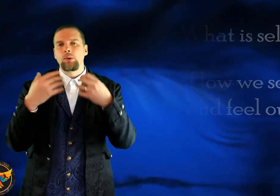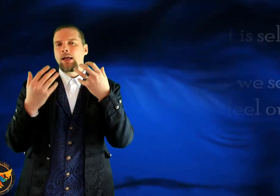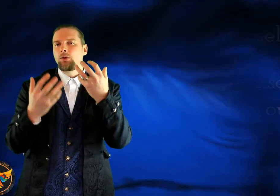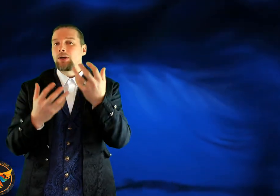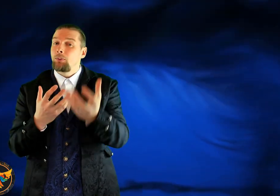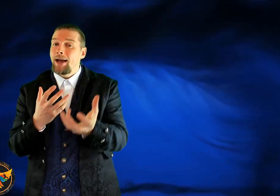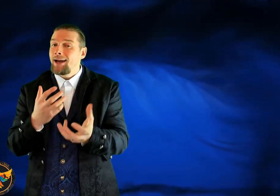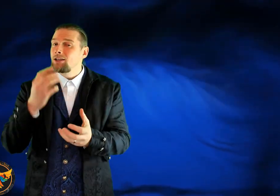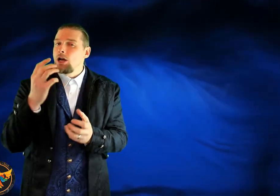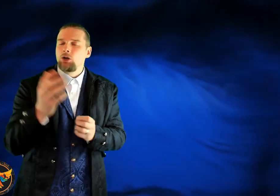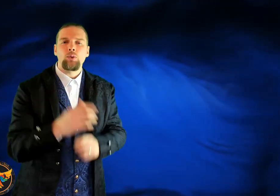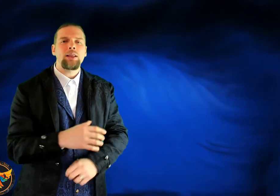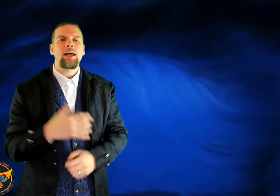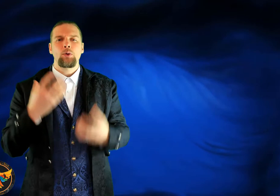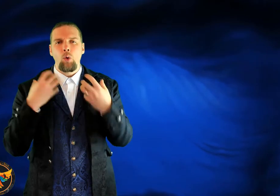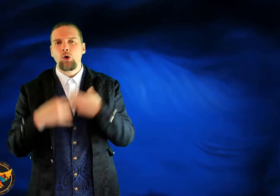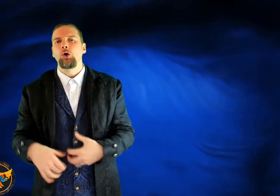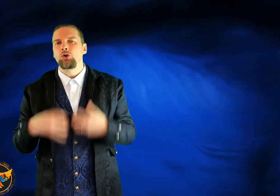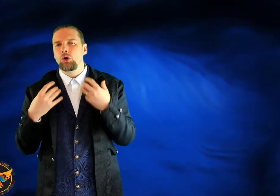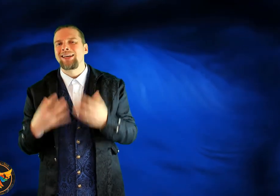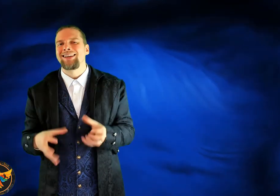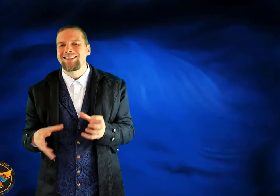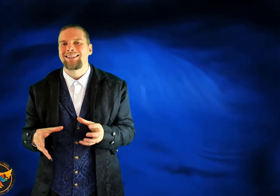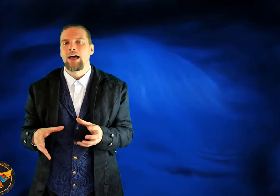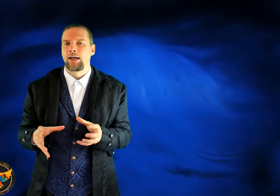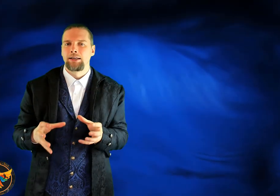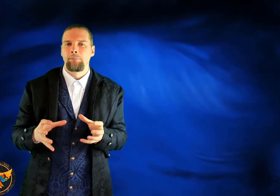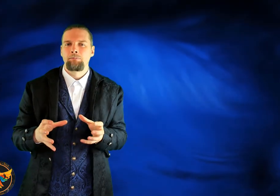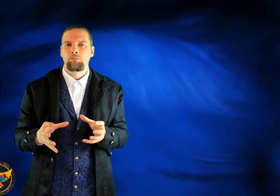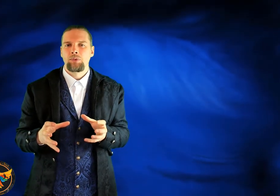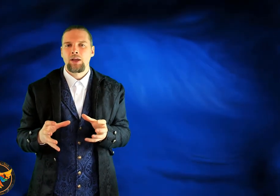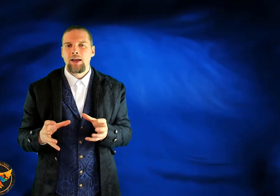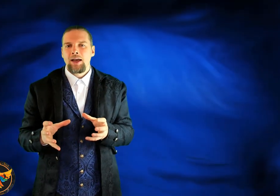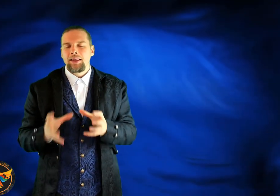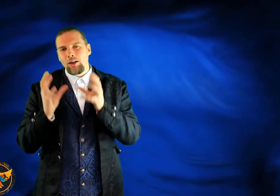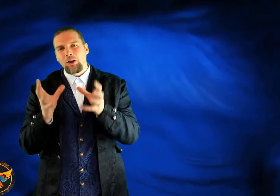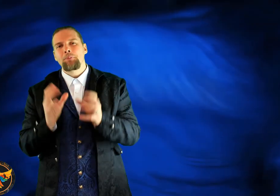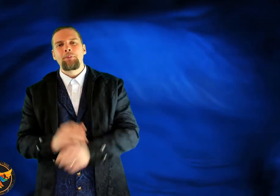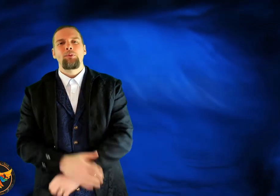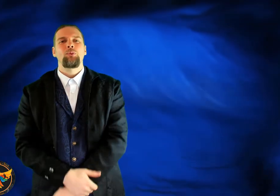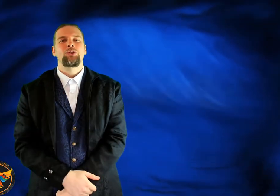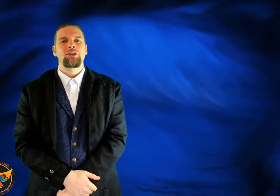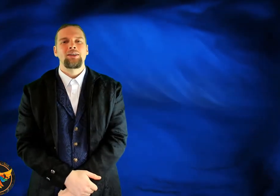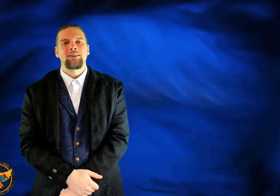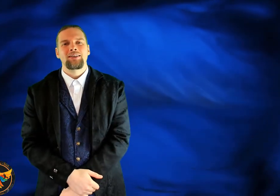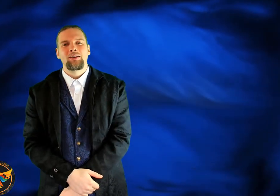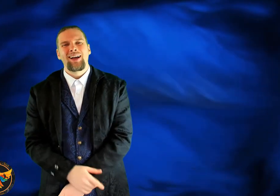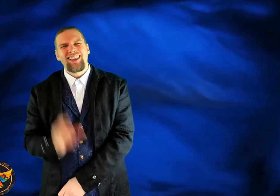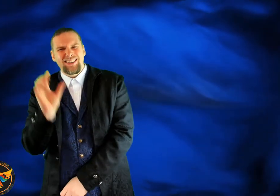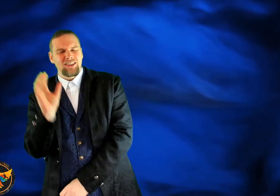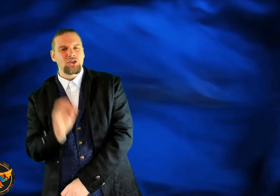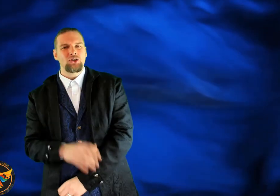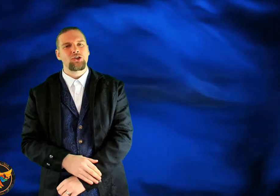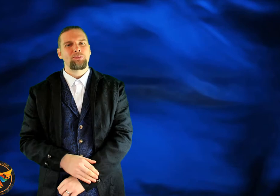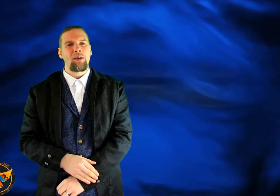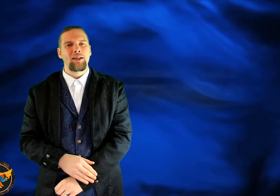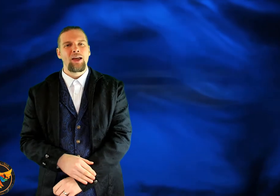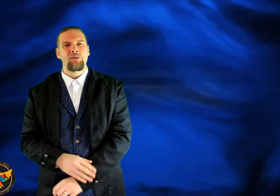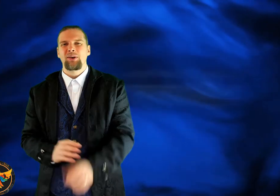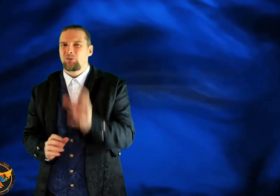Do we like the way that we act? Do we like what goes on inside? Now, a lot of people would sit there and say, well, I like such-and-such about my life, but I